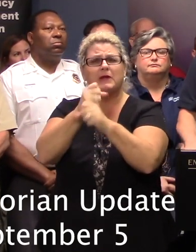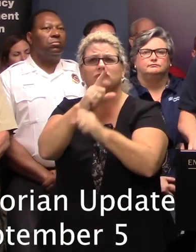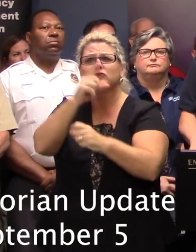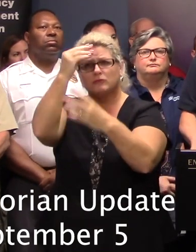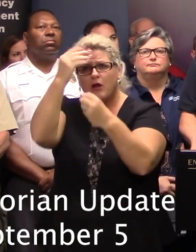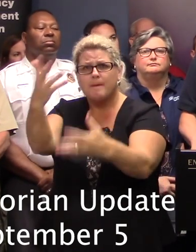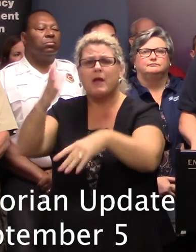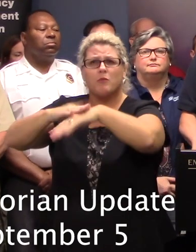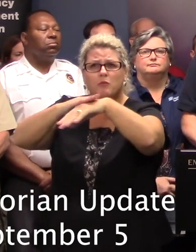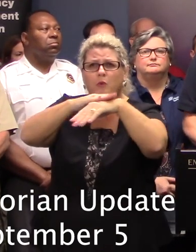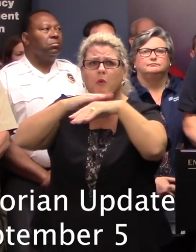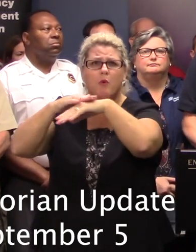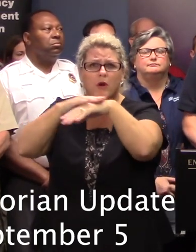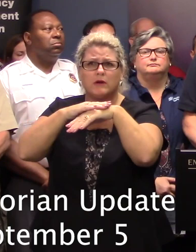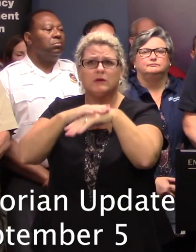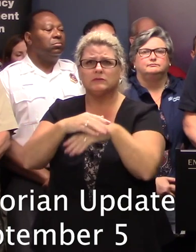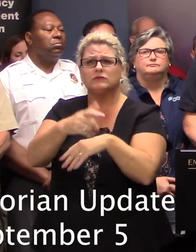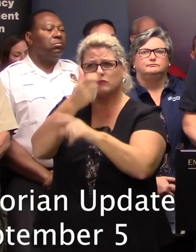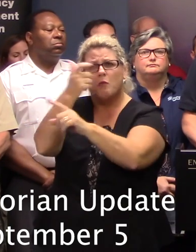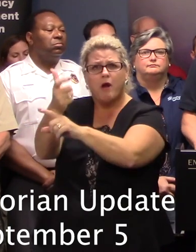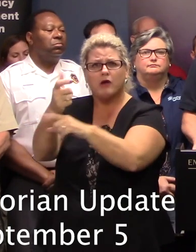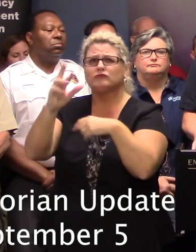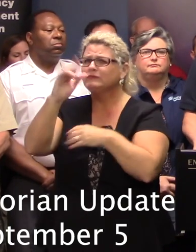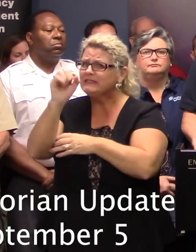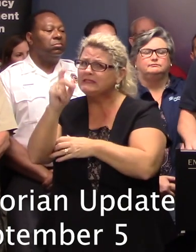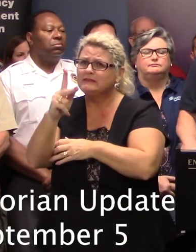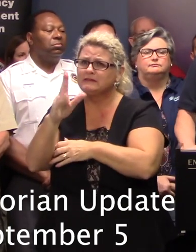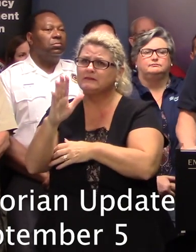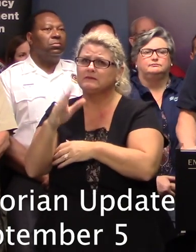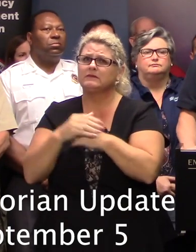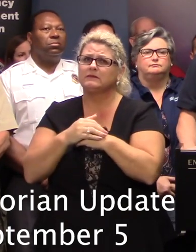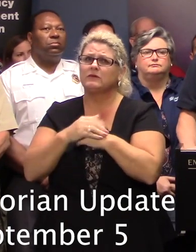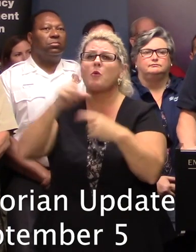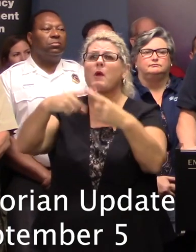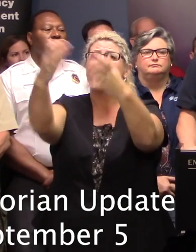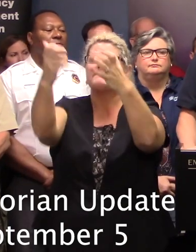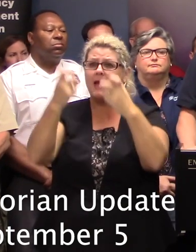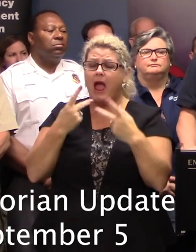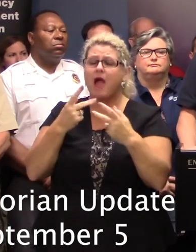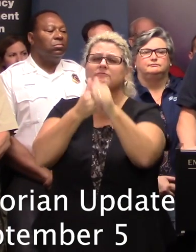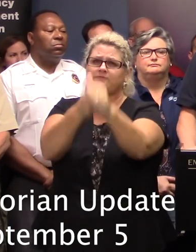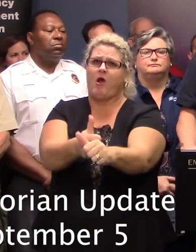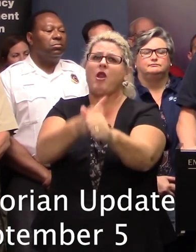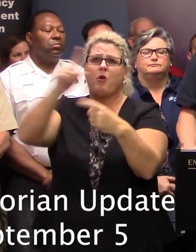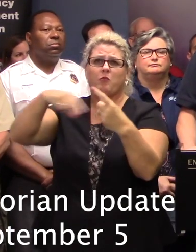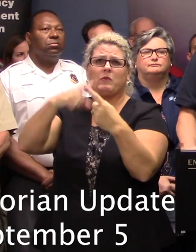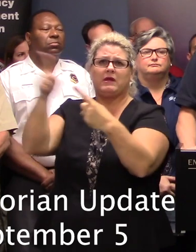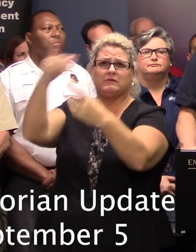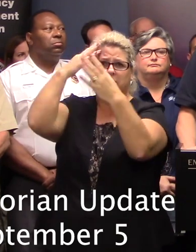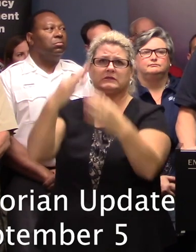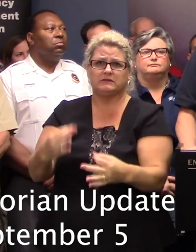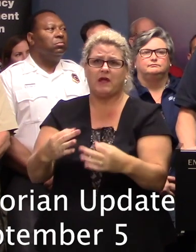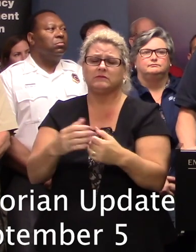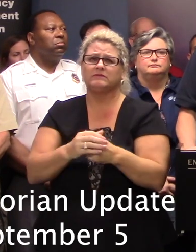say it. You need to really pay attention to what's the risks out there and only return when given the order. Storms, surge, and flooding bring